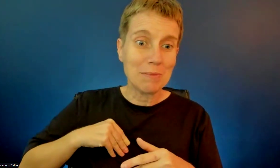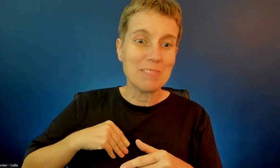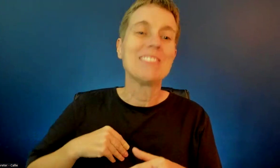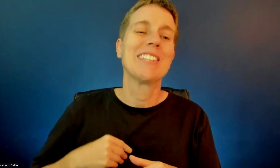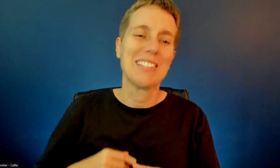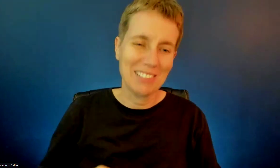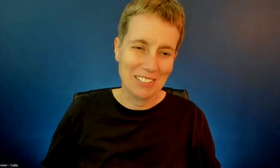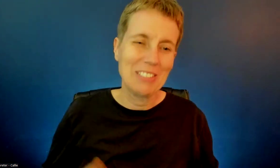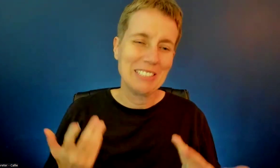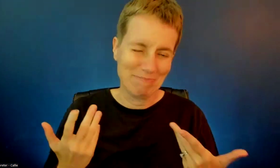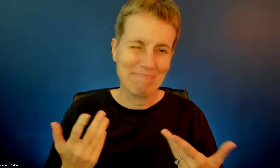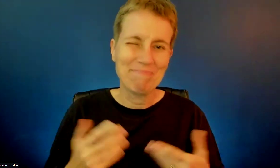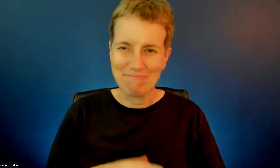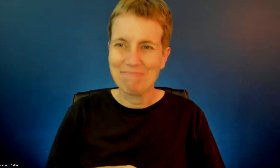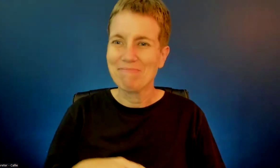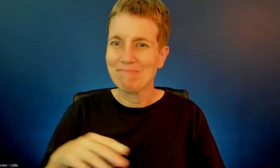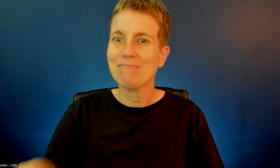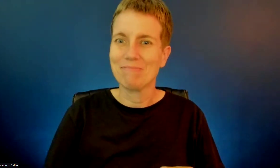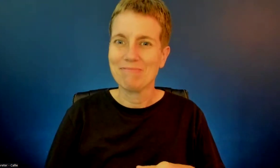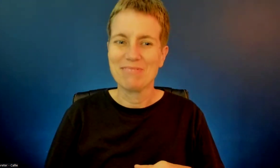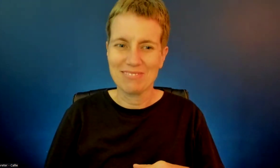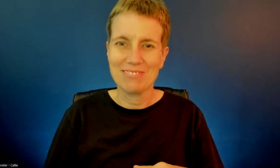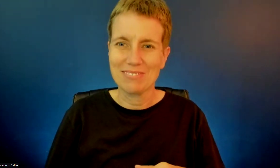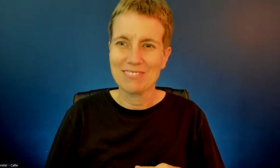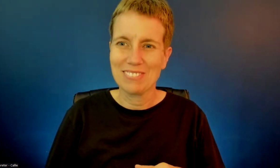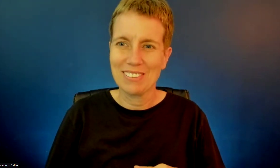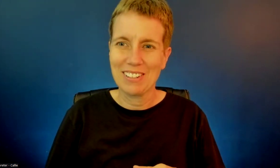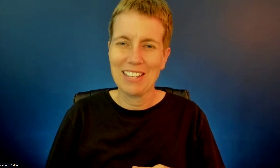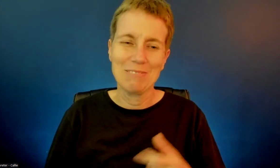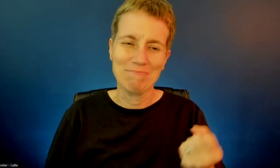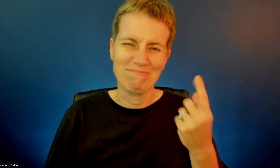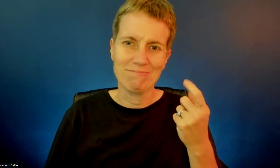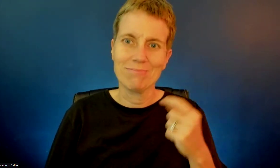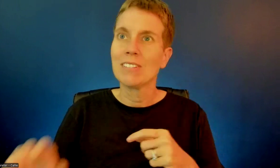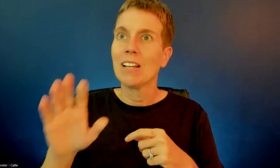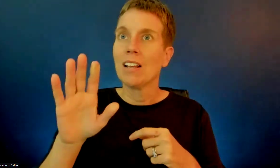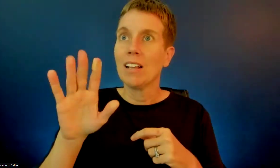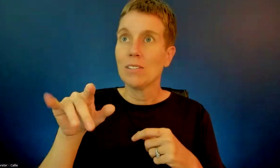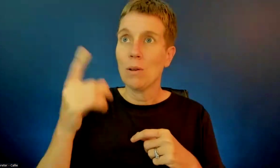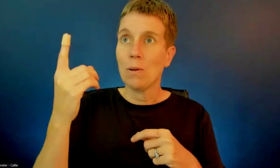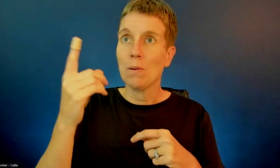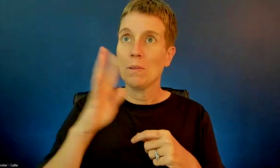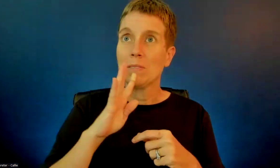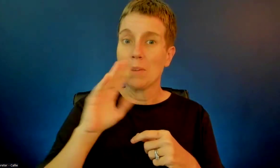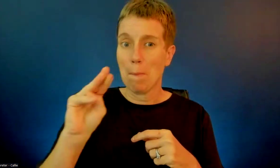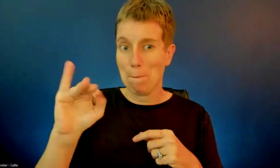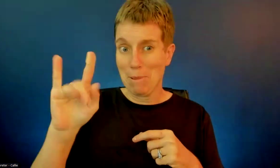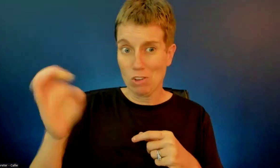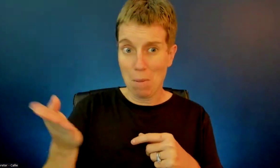Motion that the minutes from January and February be admitted. Second.